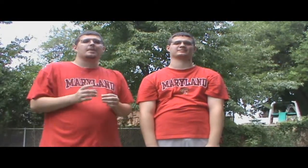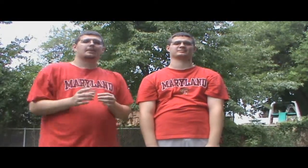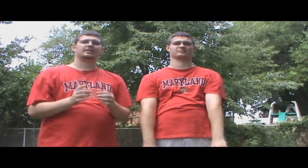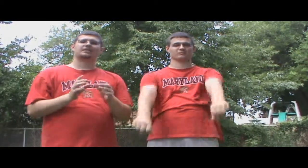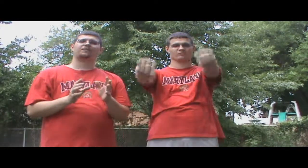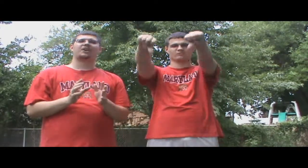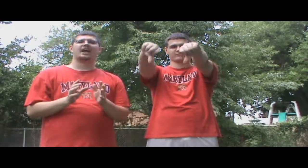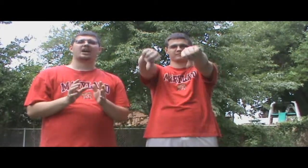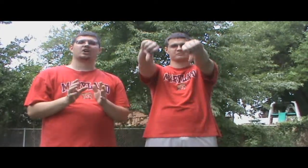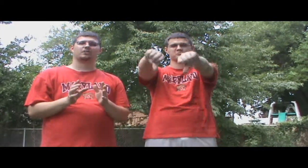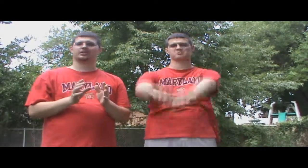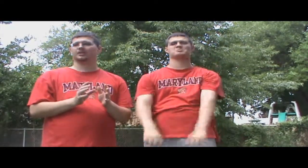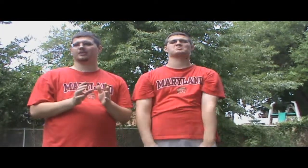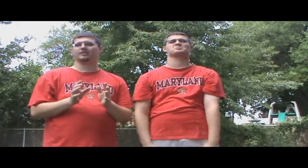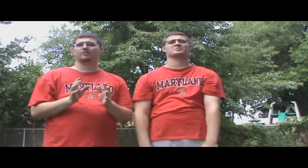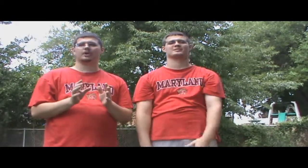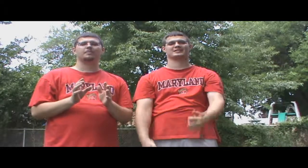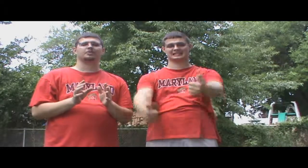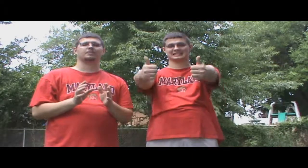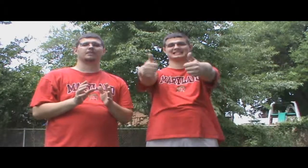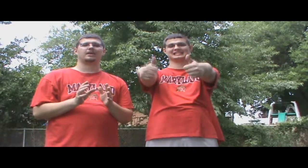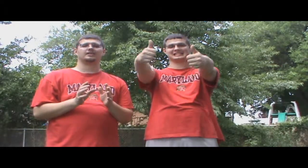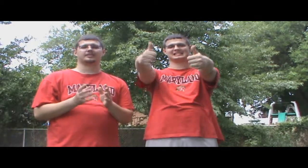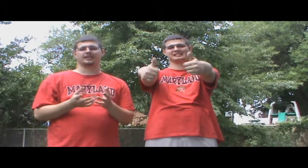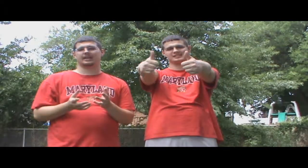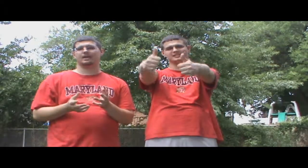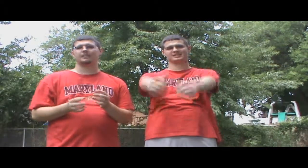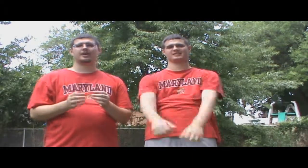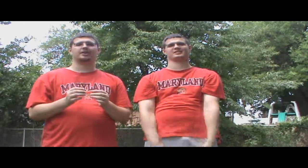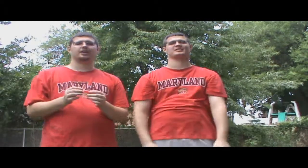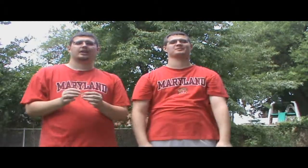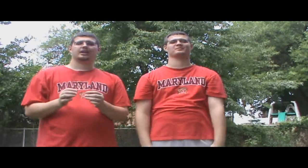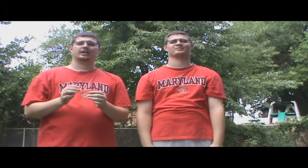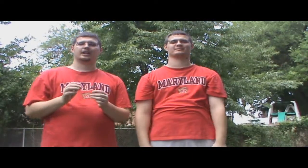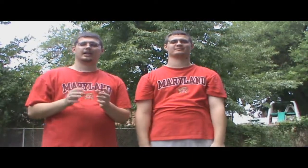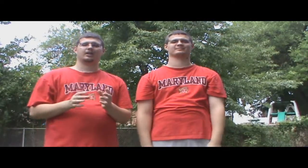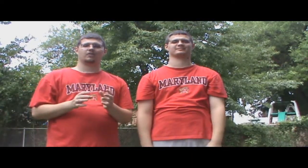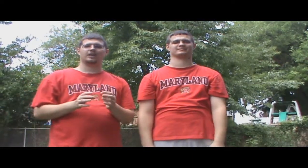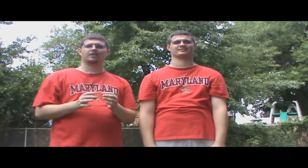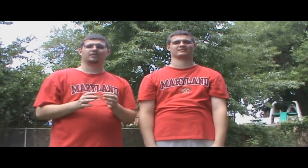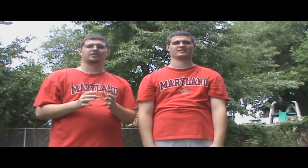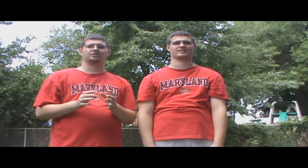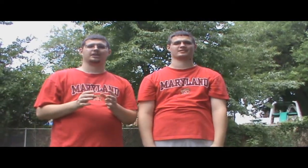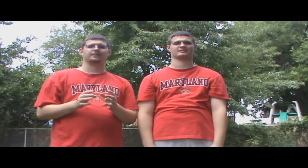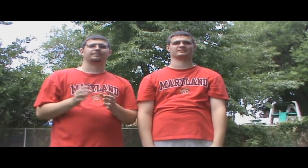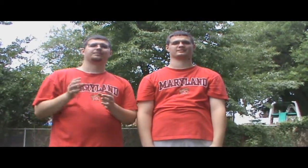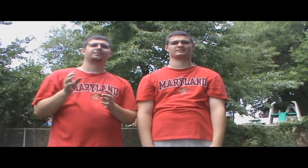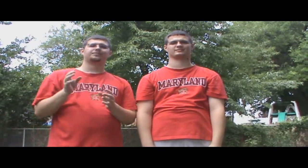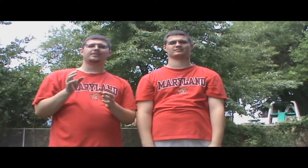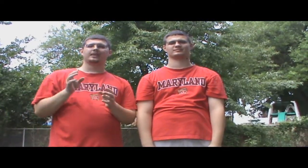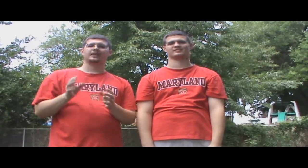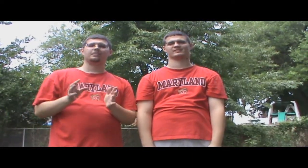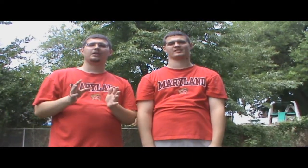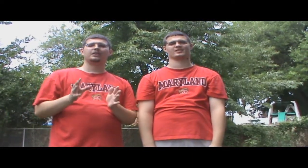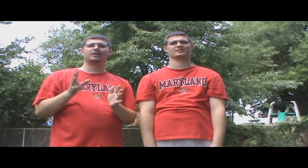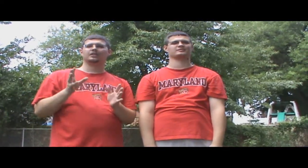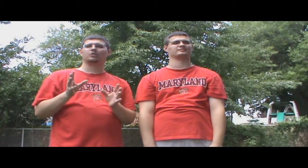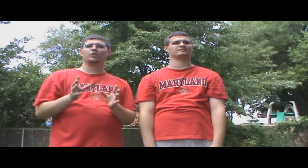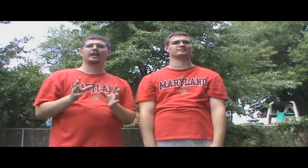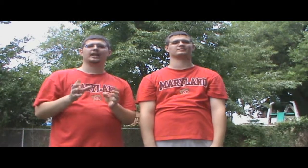But this is very accurate with the Wii Motion Plus. It got better and all that other good shit. But, like the Wii,